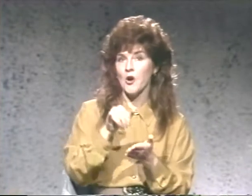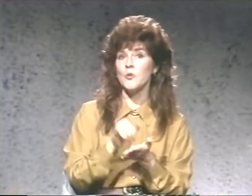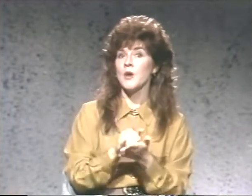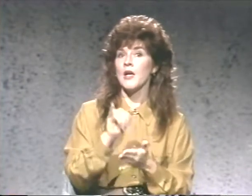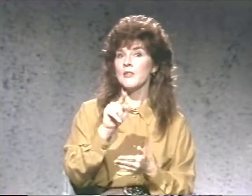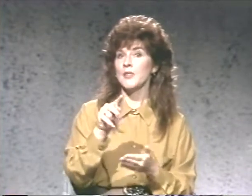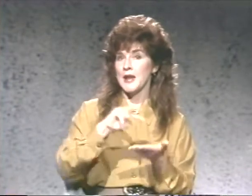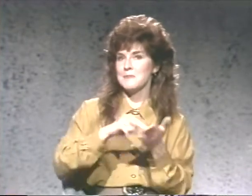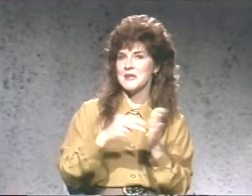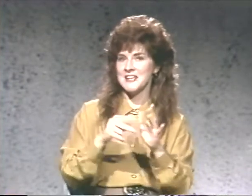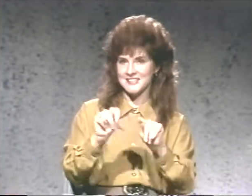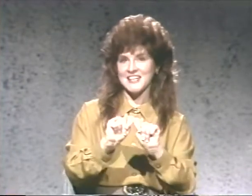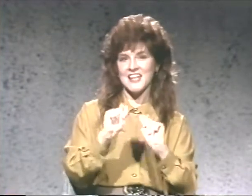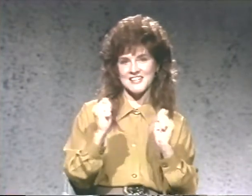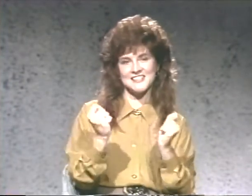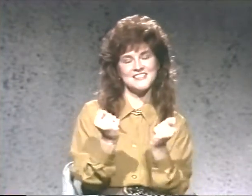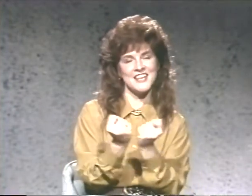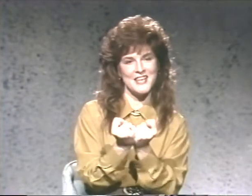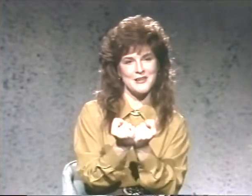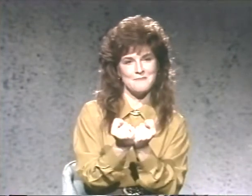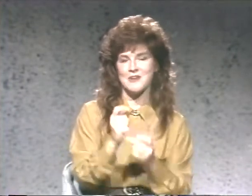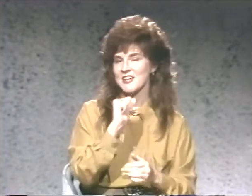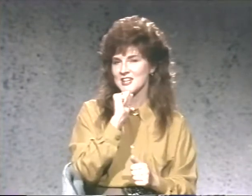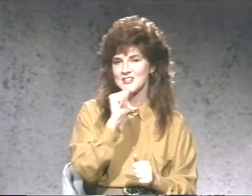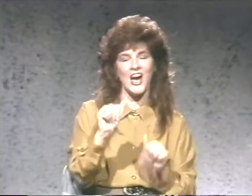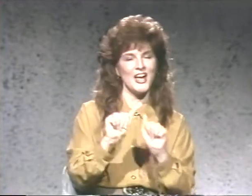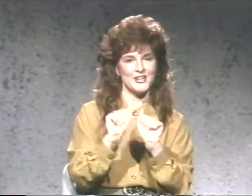that it means team, not association.